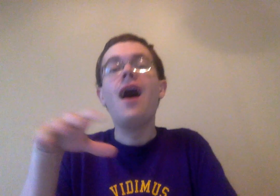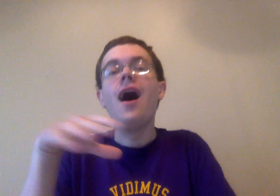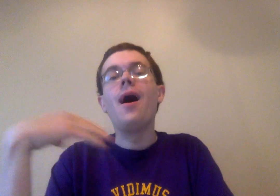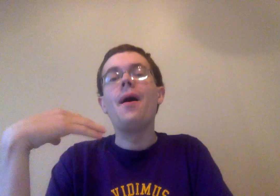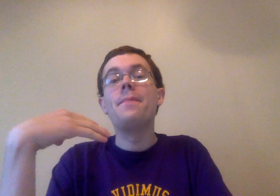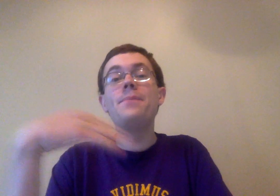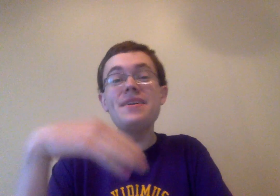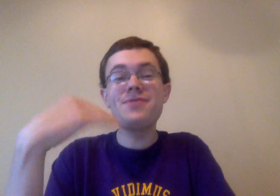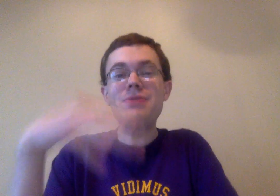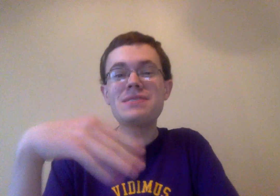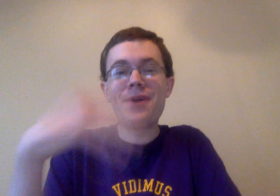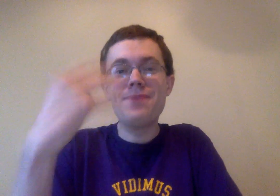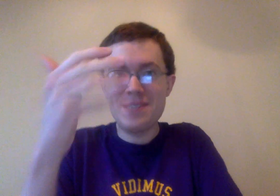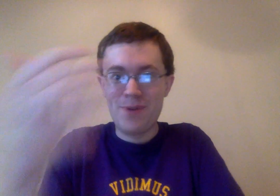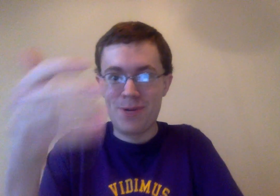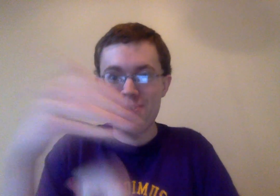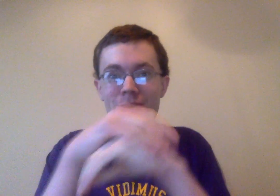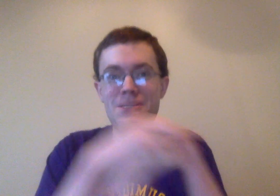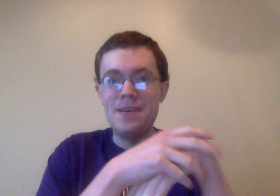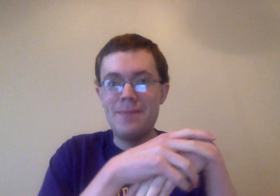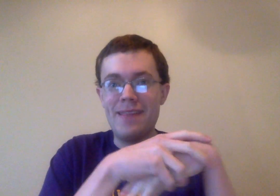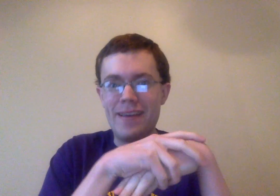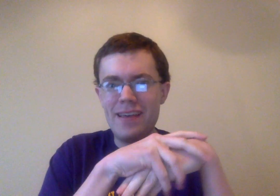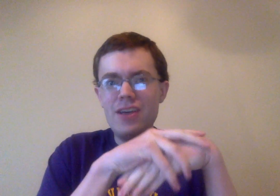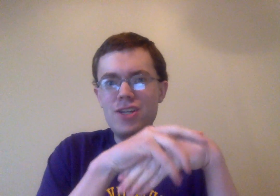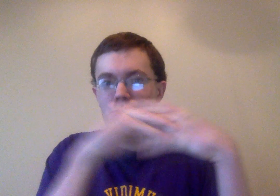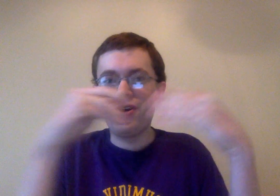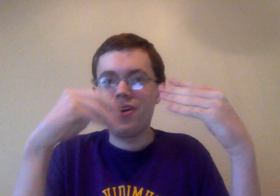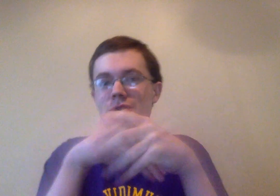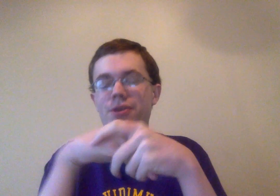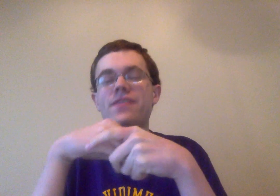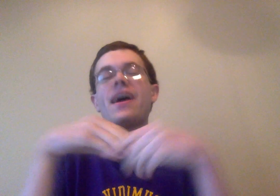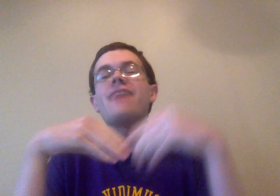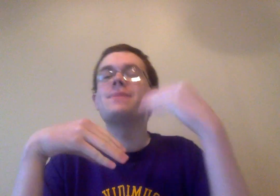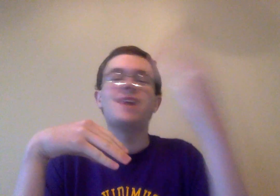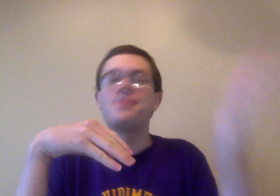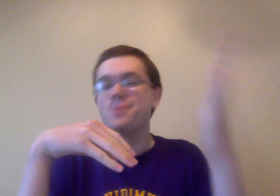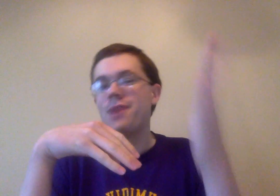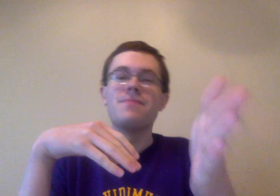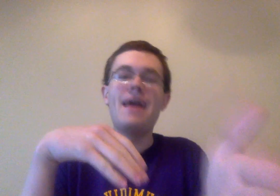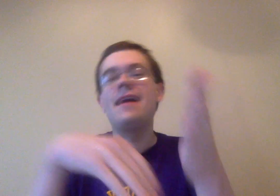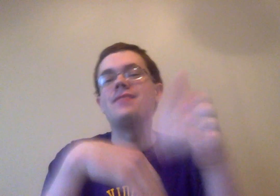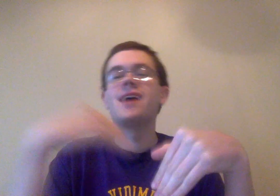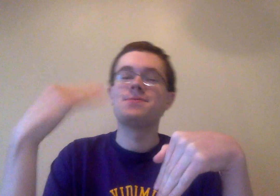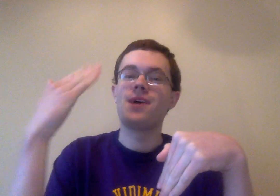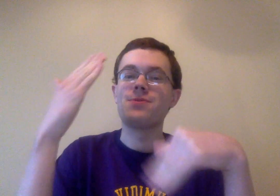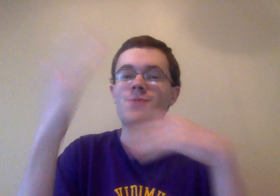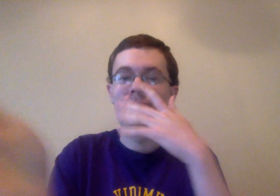Uh, but Orochimaru makes it work with this whole spiel about, like, sure, you know, there have been times where I was a man and times where I was a woman,